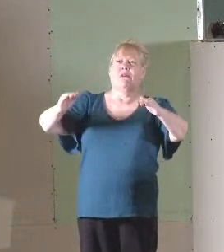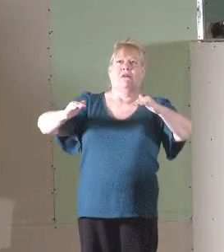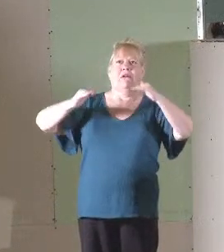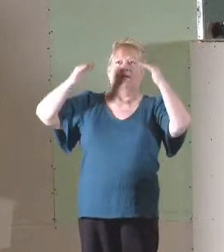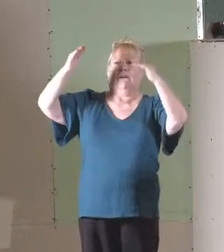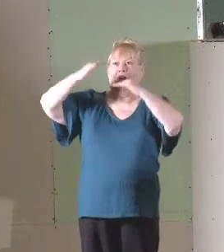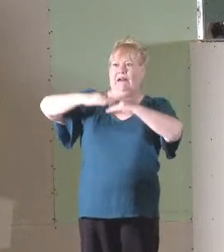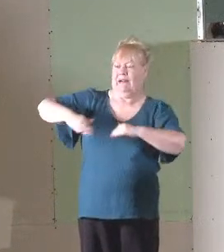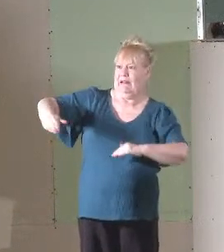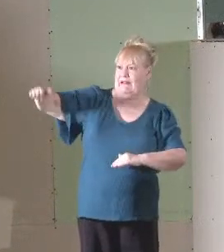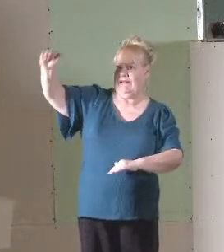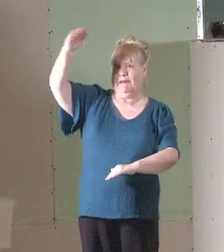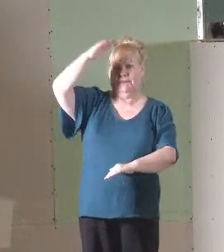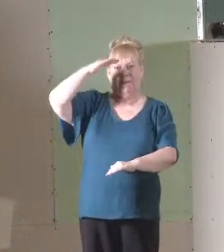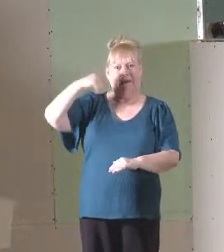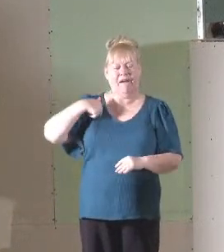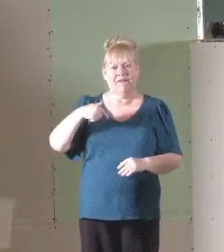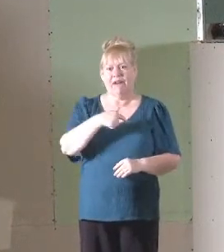us.